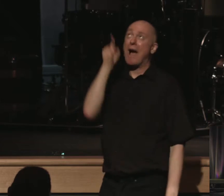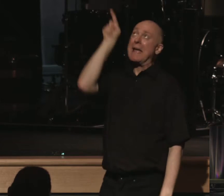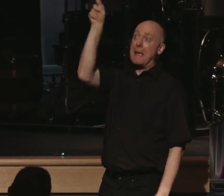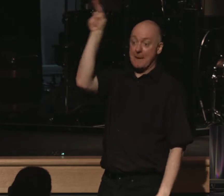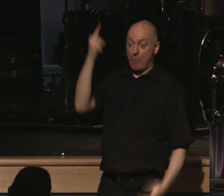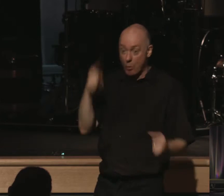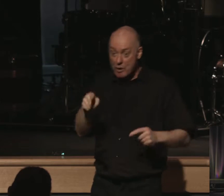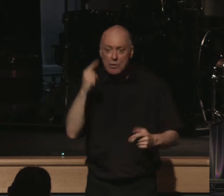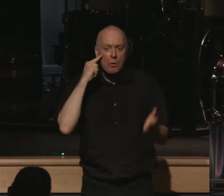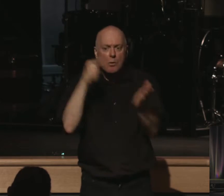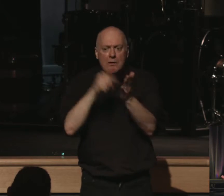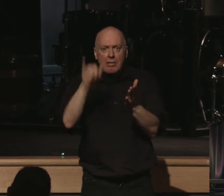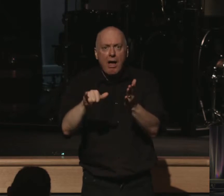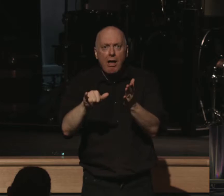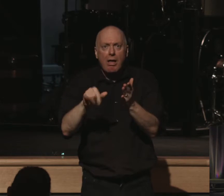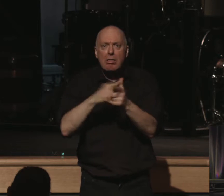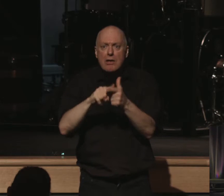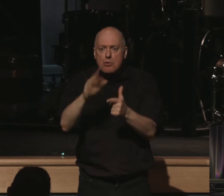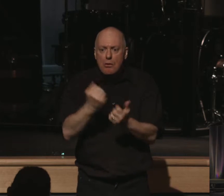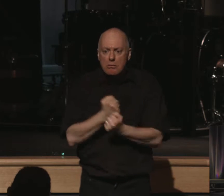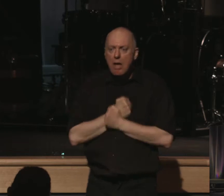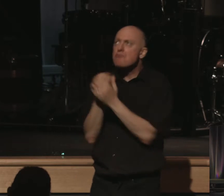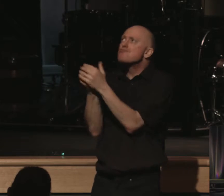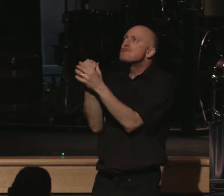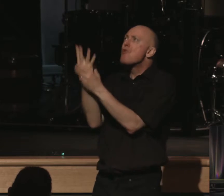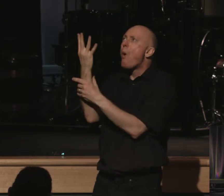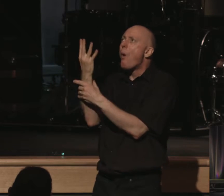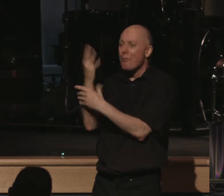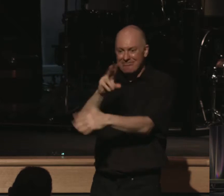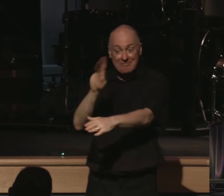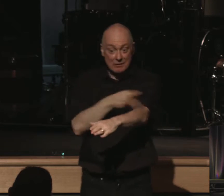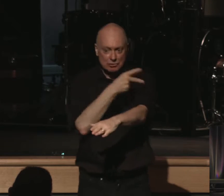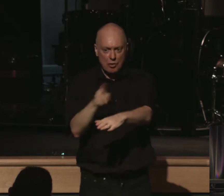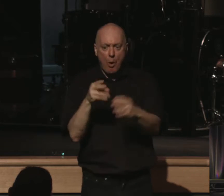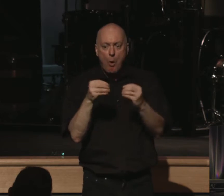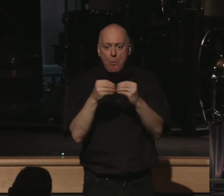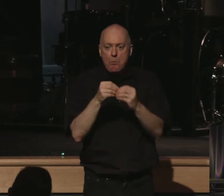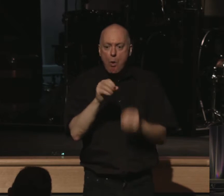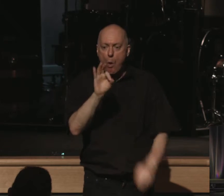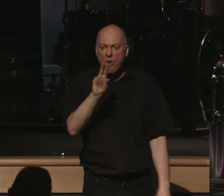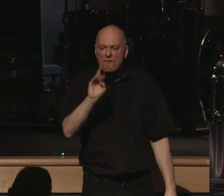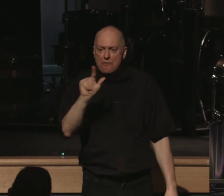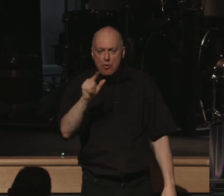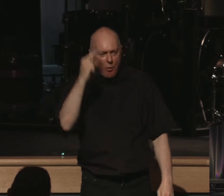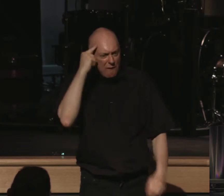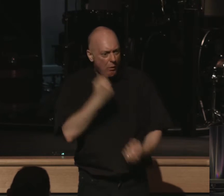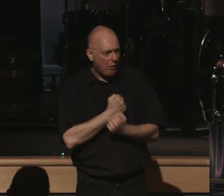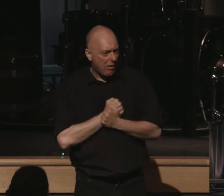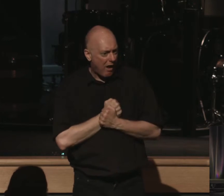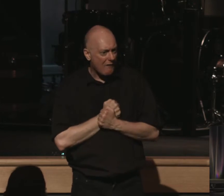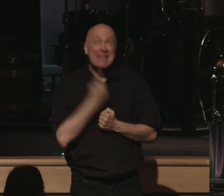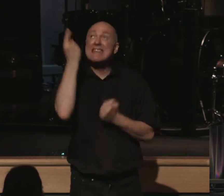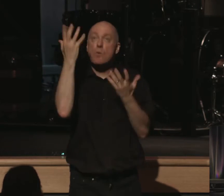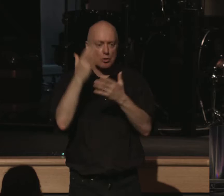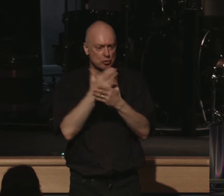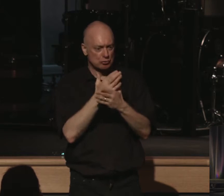When you recognize this, love begins to grow. The psalmist gives us more fuel for the love that He wants to show us, though.